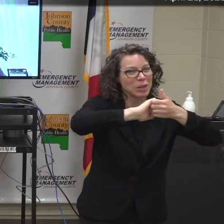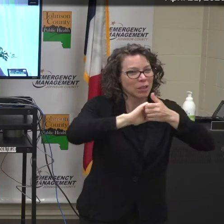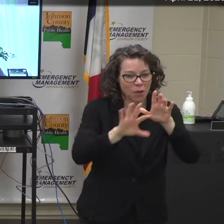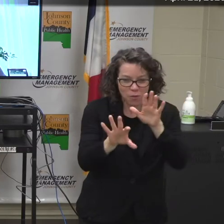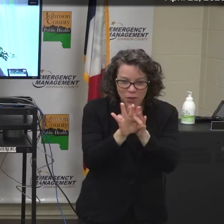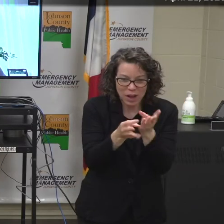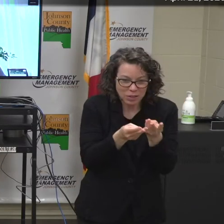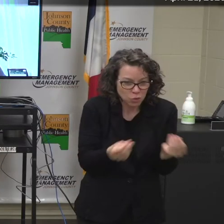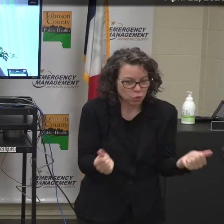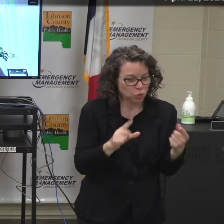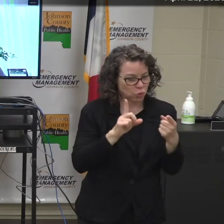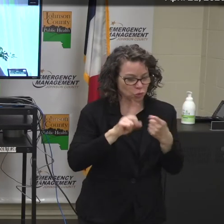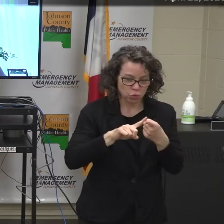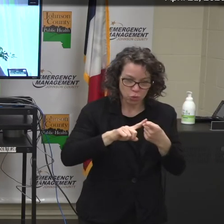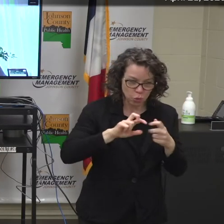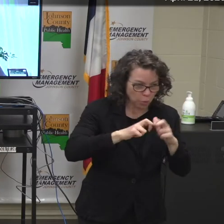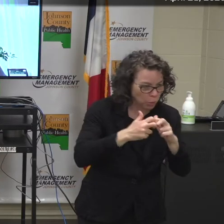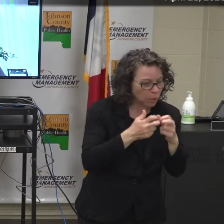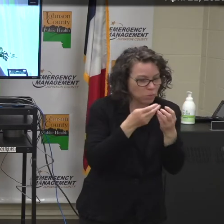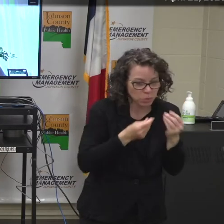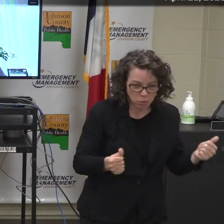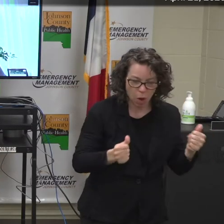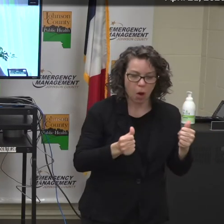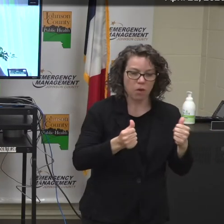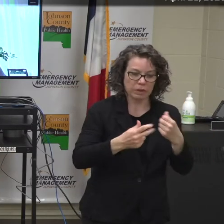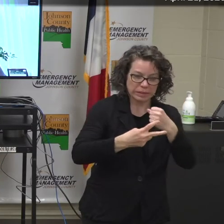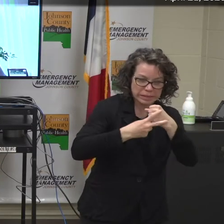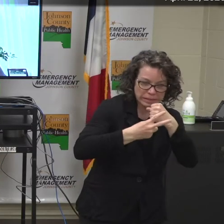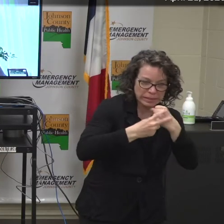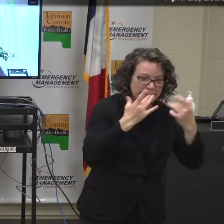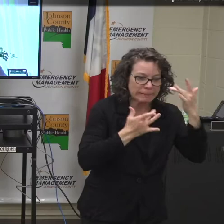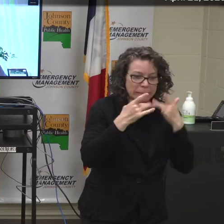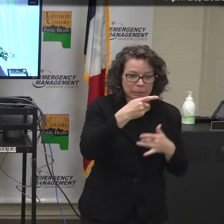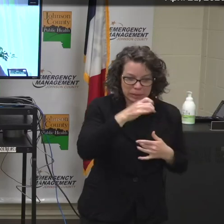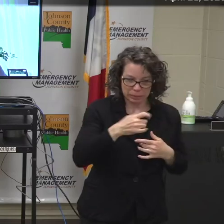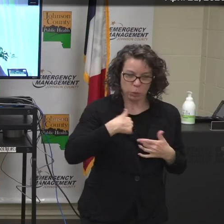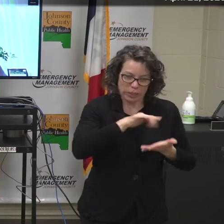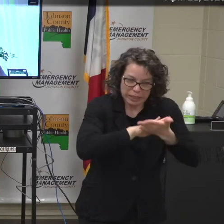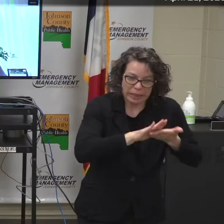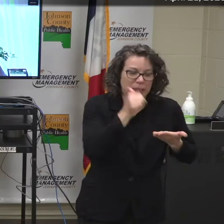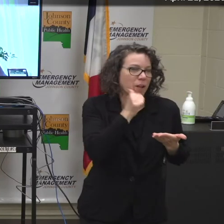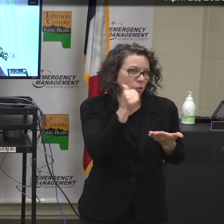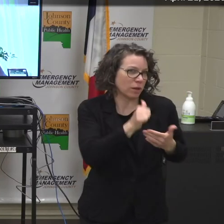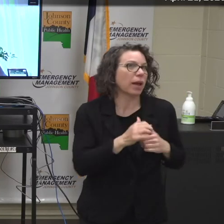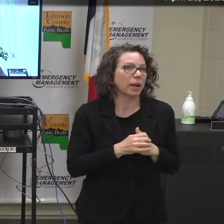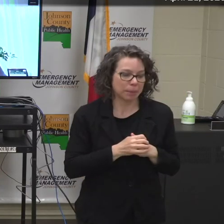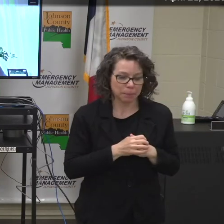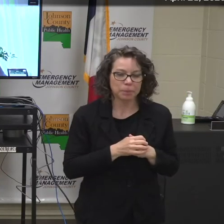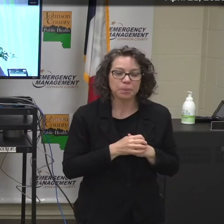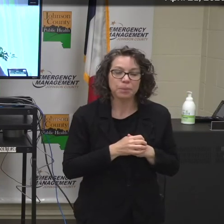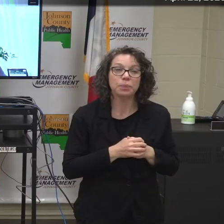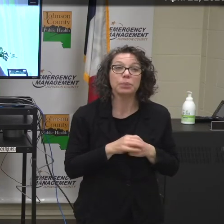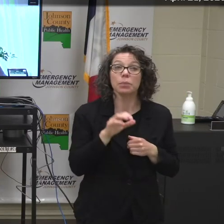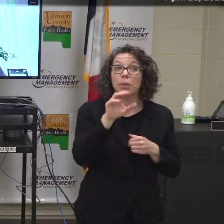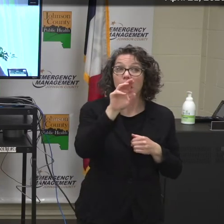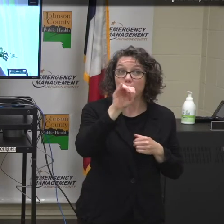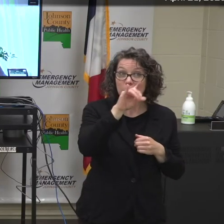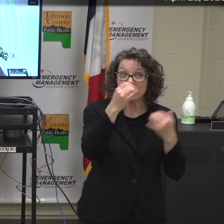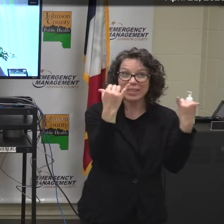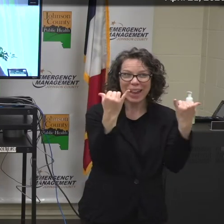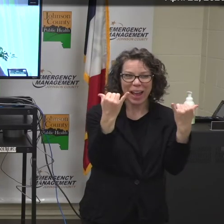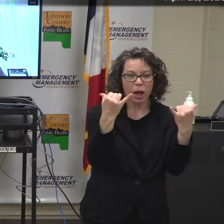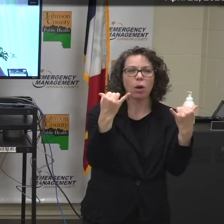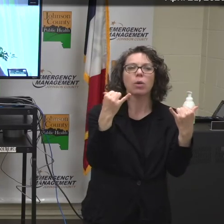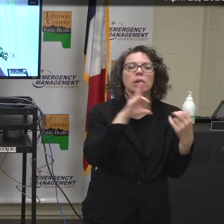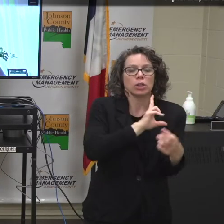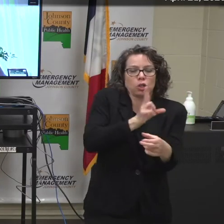find solutions to problems and to critical shortages. Mercy is also now enrolled in the Mayo